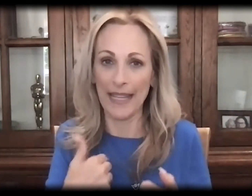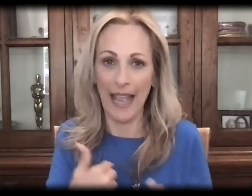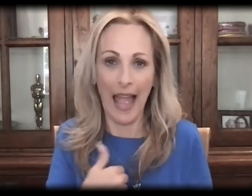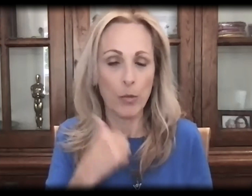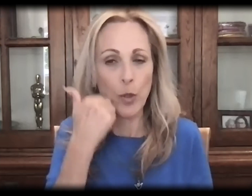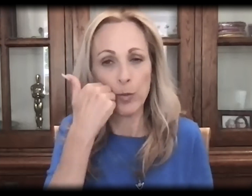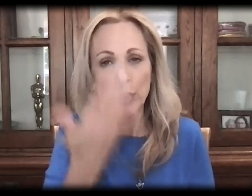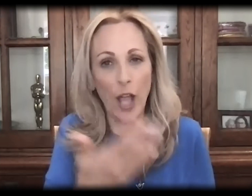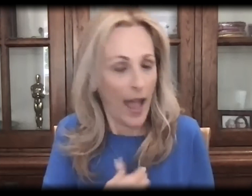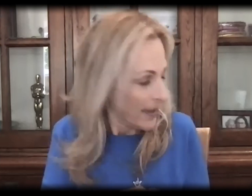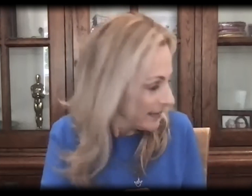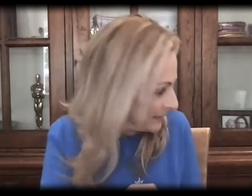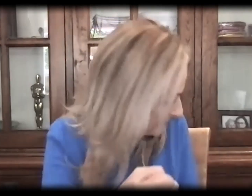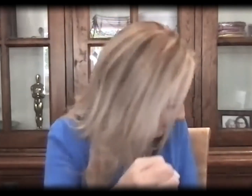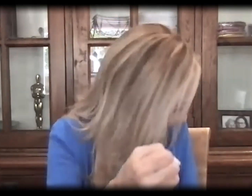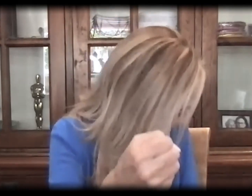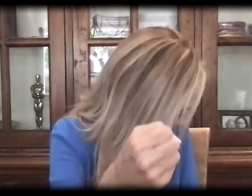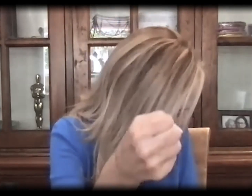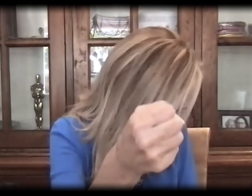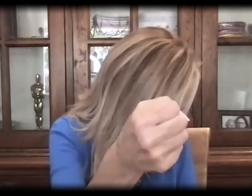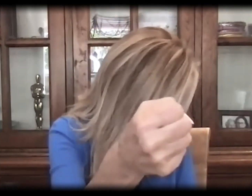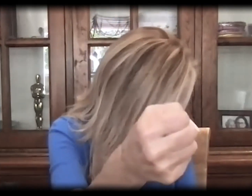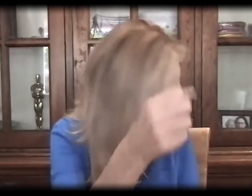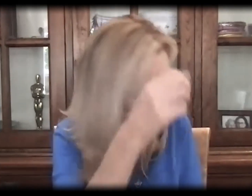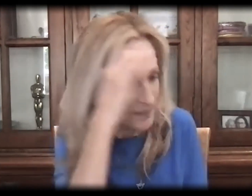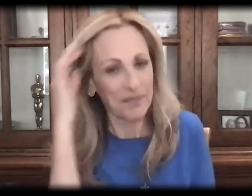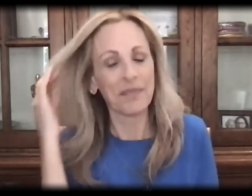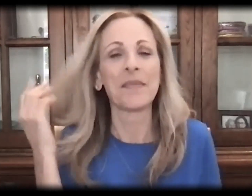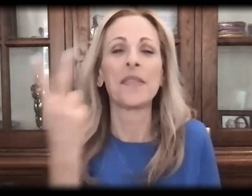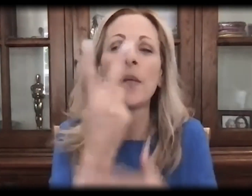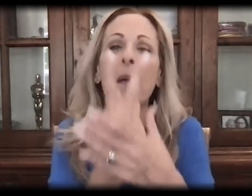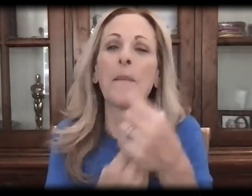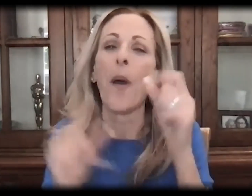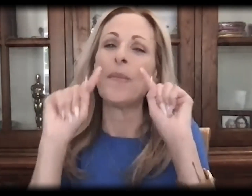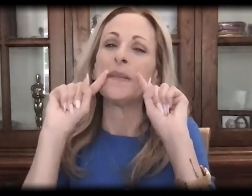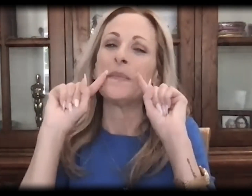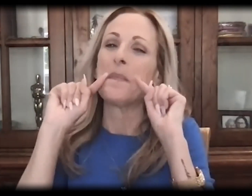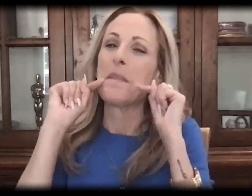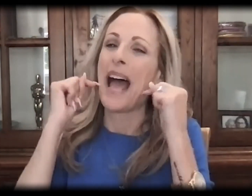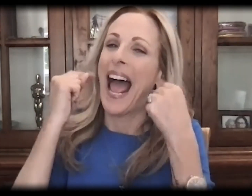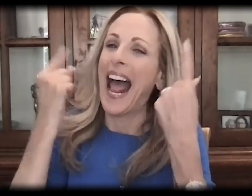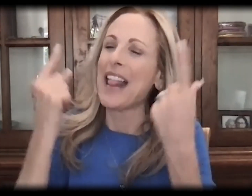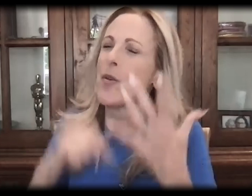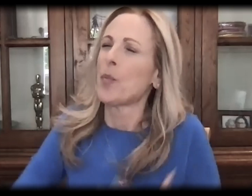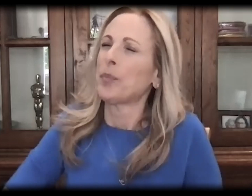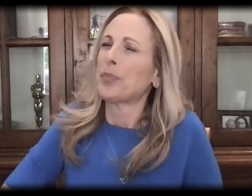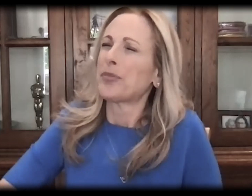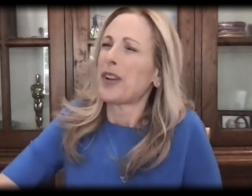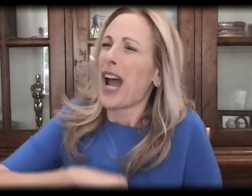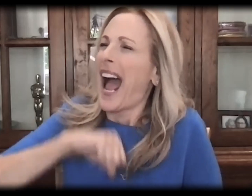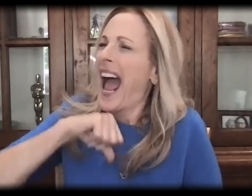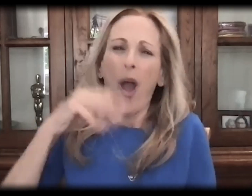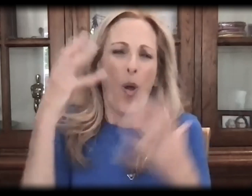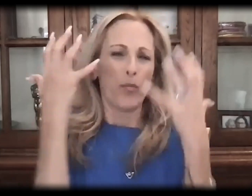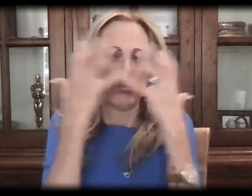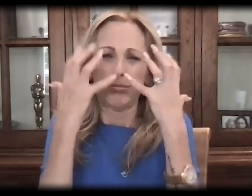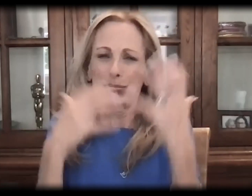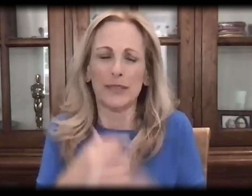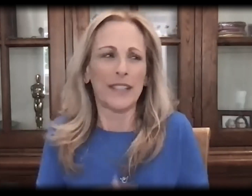I, all I could do was hold out my Oscar. was so shy. just held up my Oscar like this, sort of to show off. And they had the biggest smiles. They were so very proud.